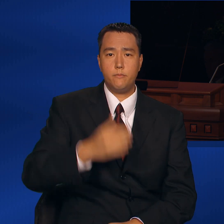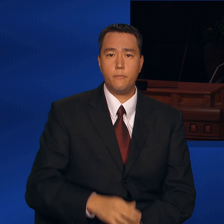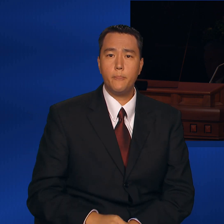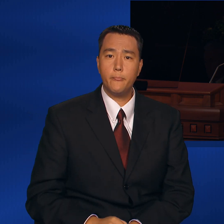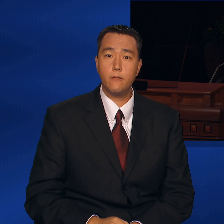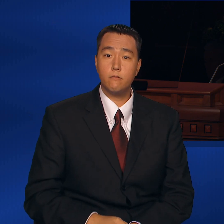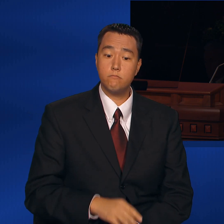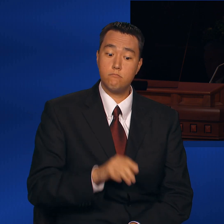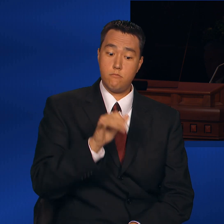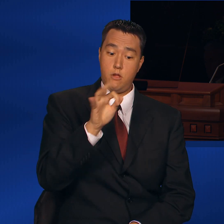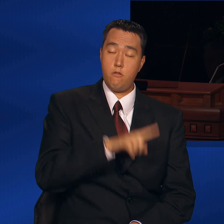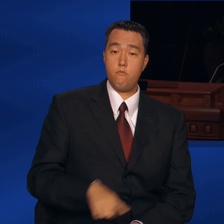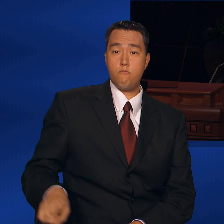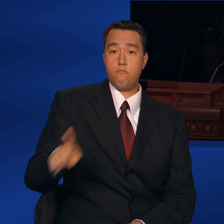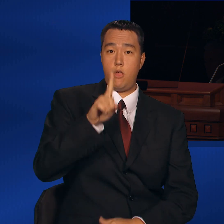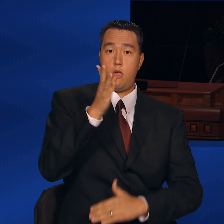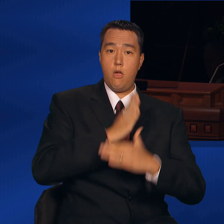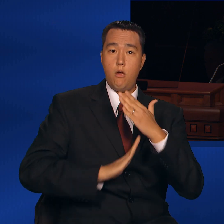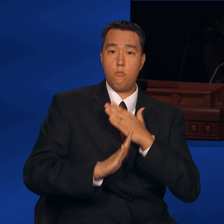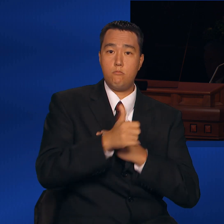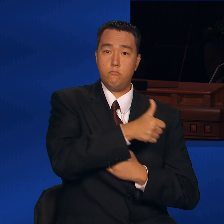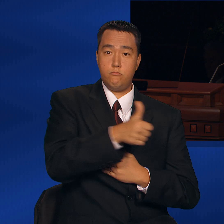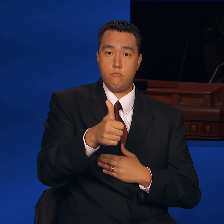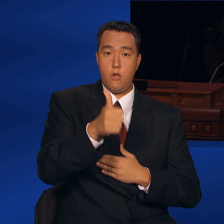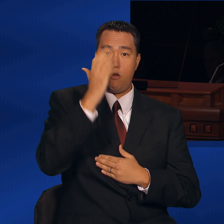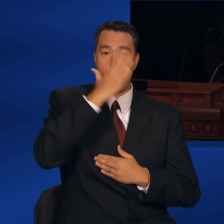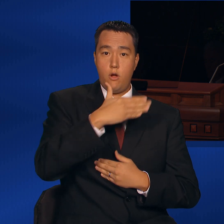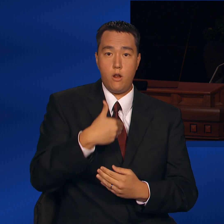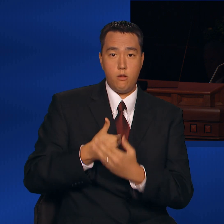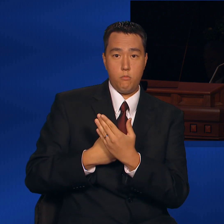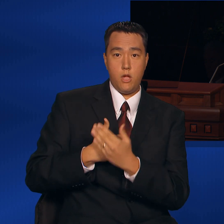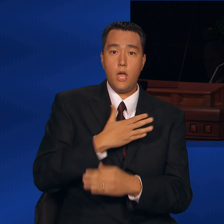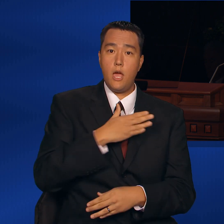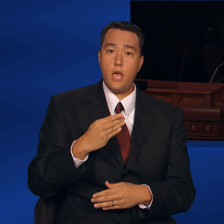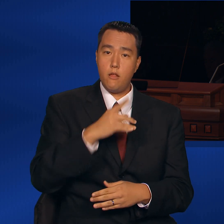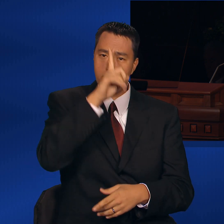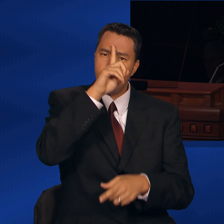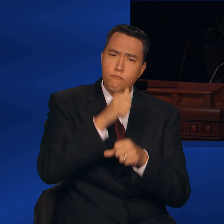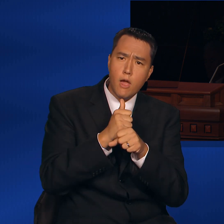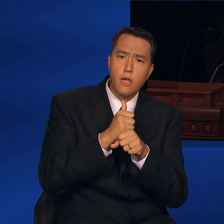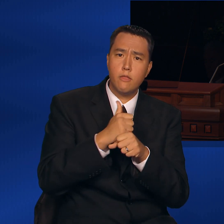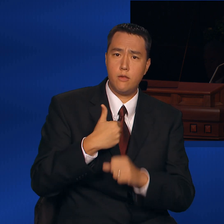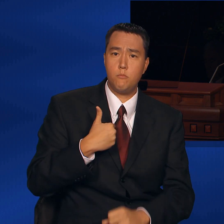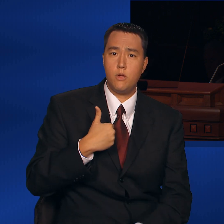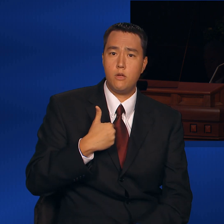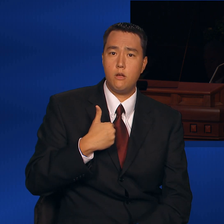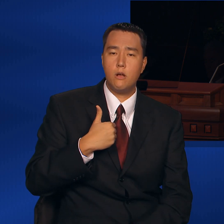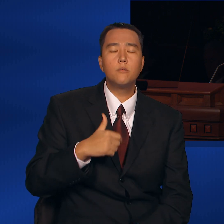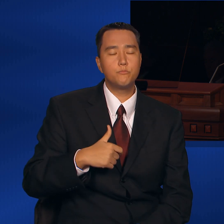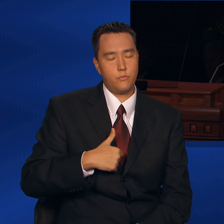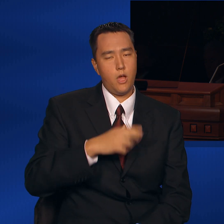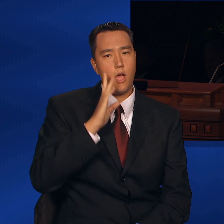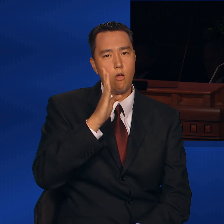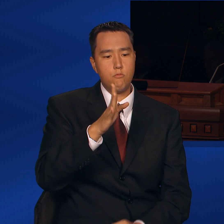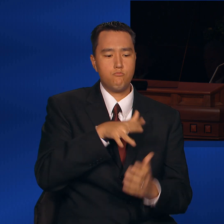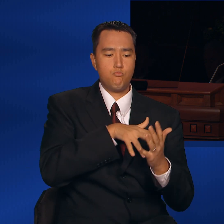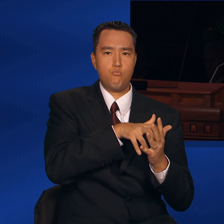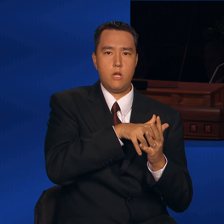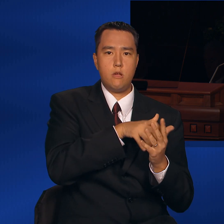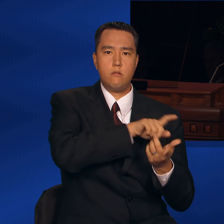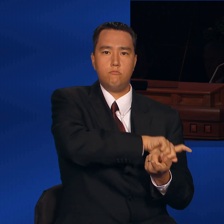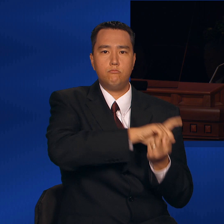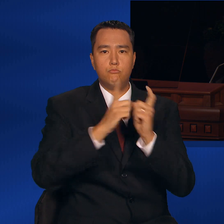For if they humble themselves before me, and have faith in me, then I will make weak things